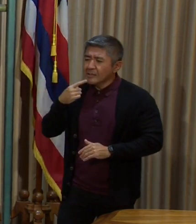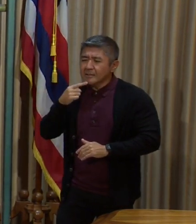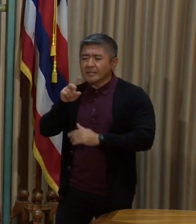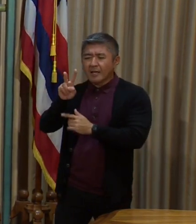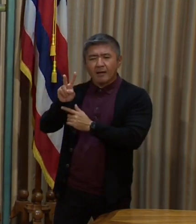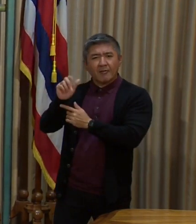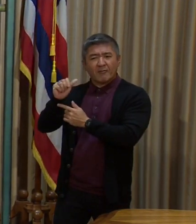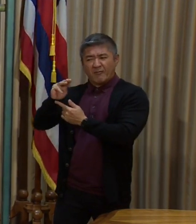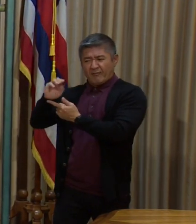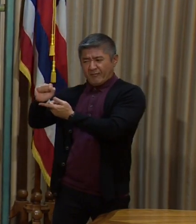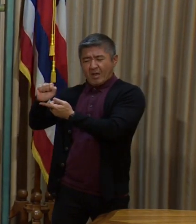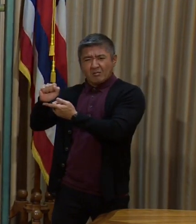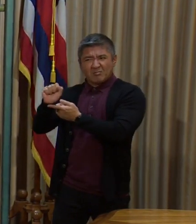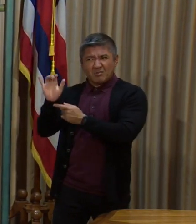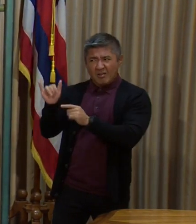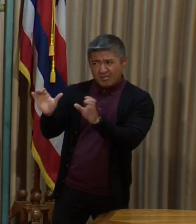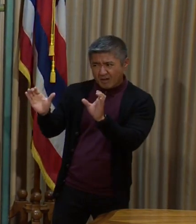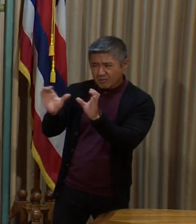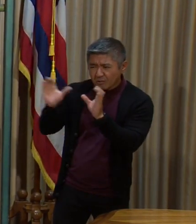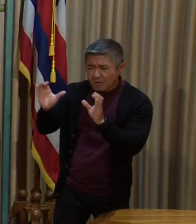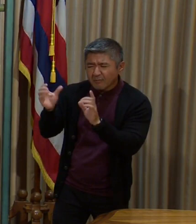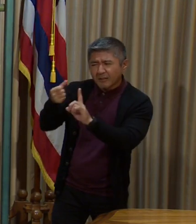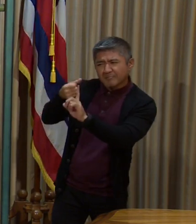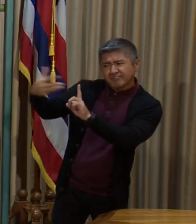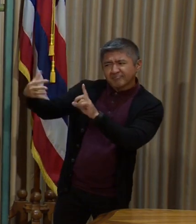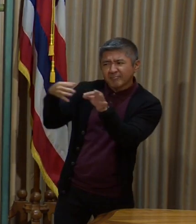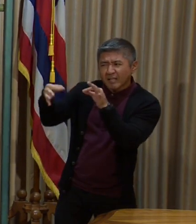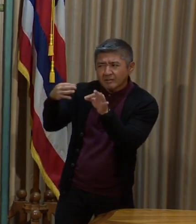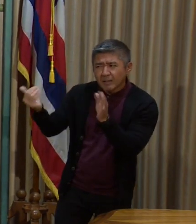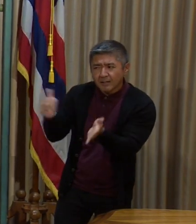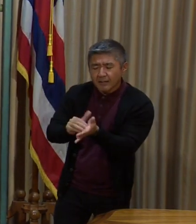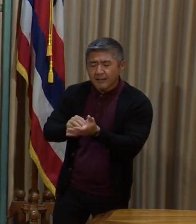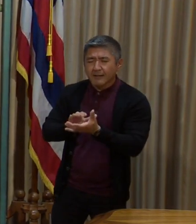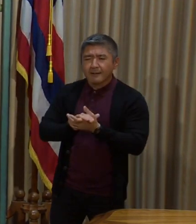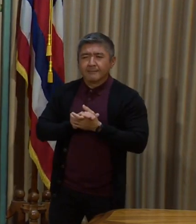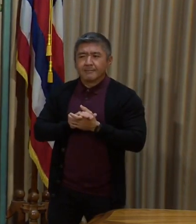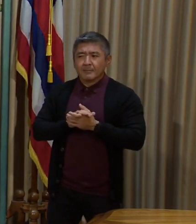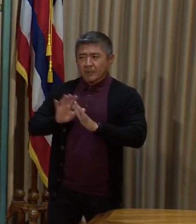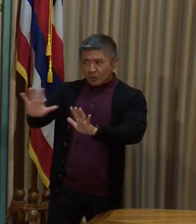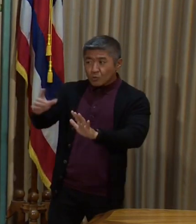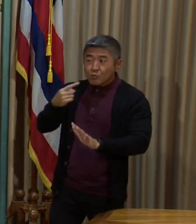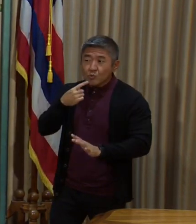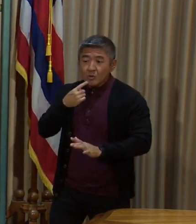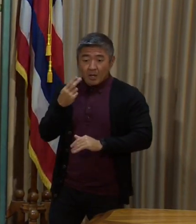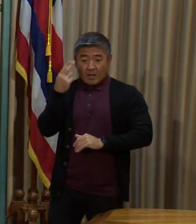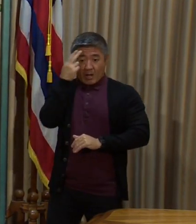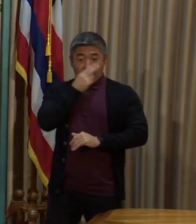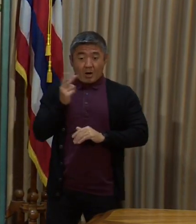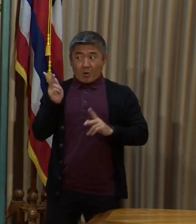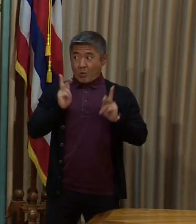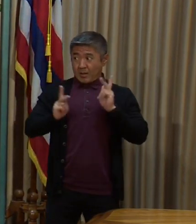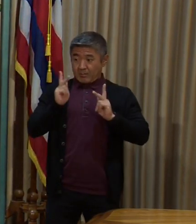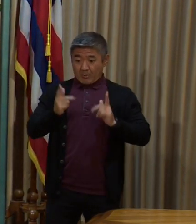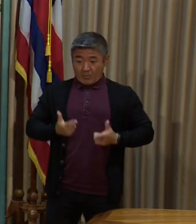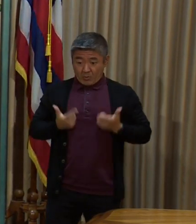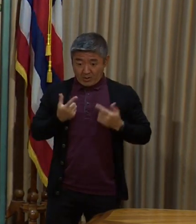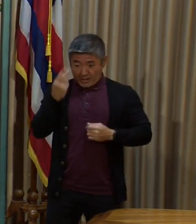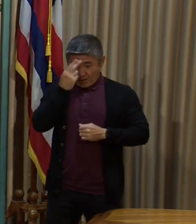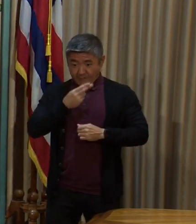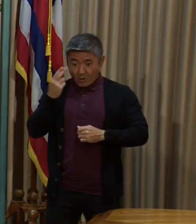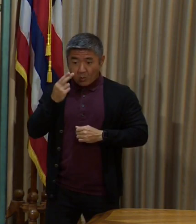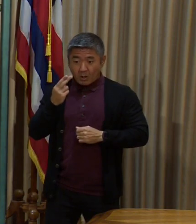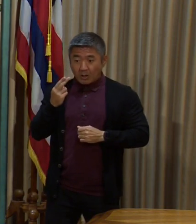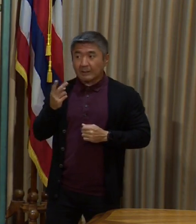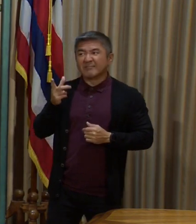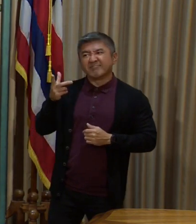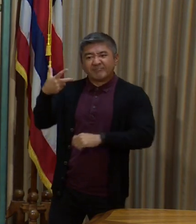certificate also. So residents, Hawaii residents who got their vaccines on the mainland,